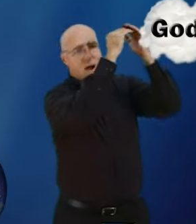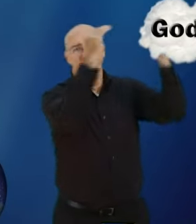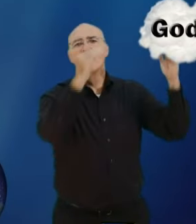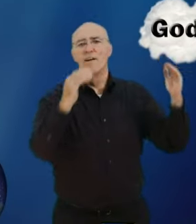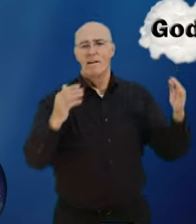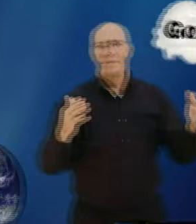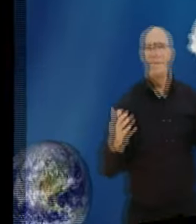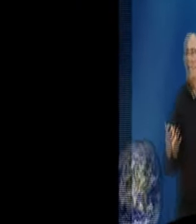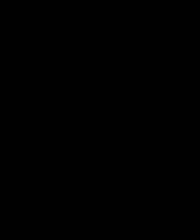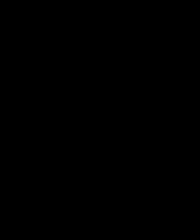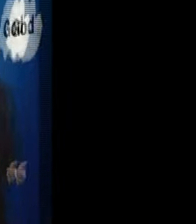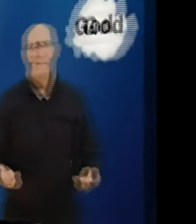I can go to heaven